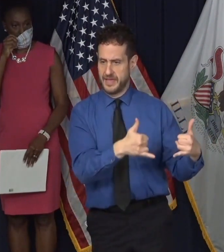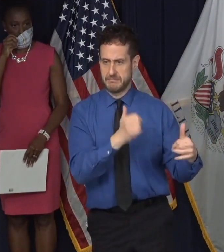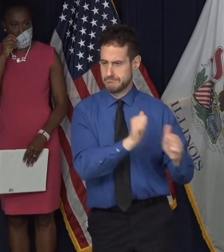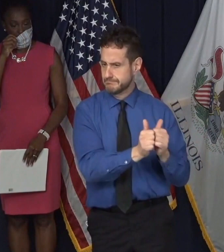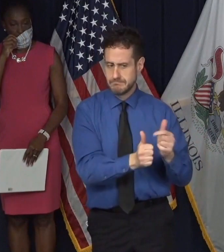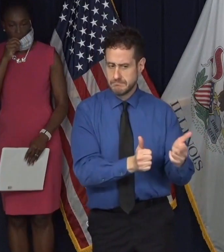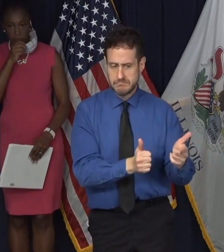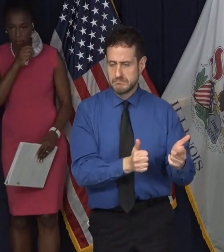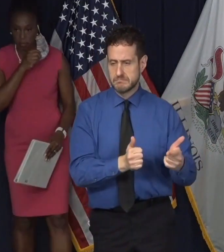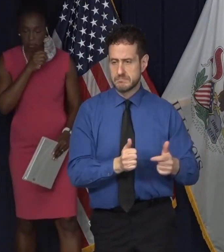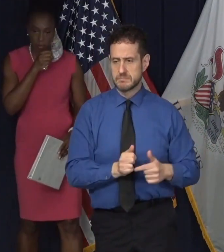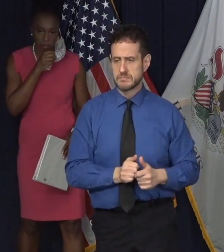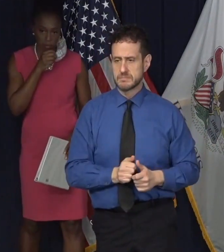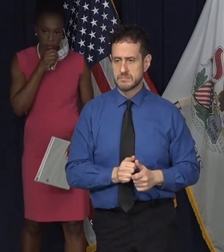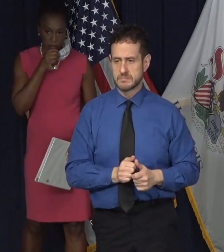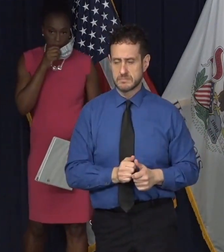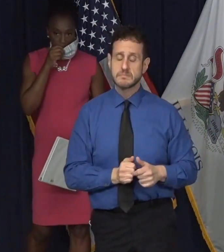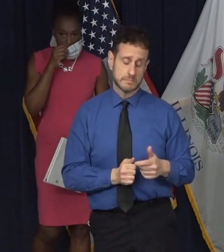fashion?